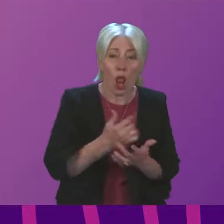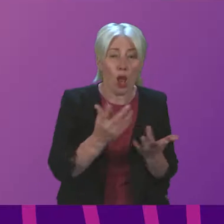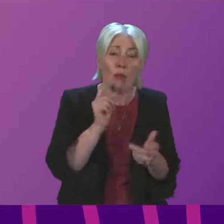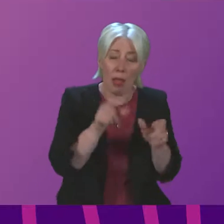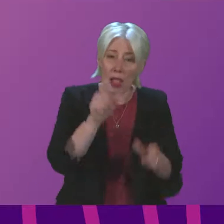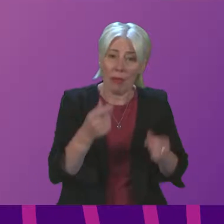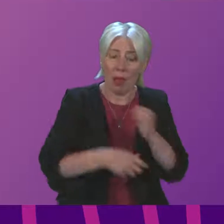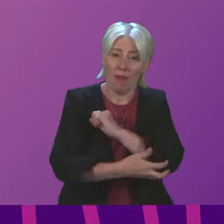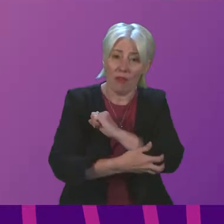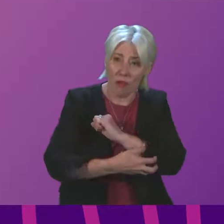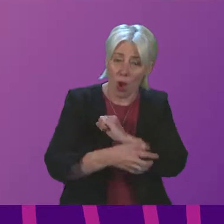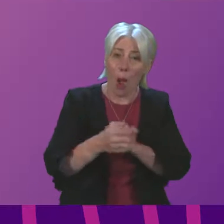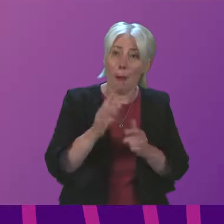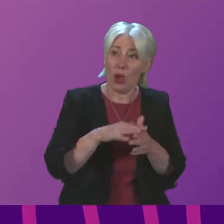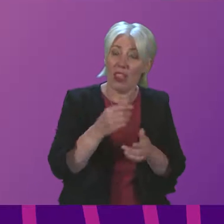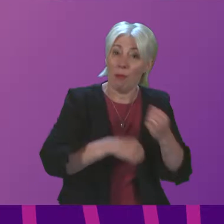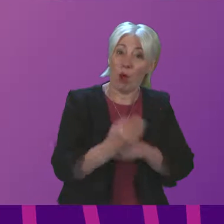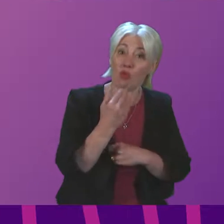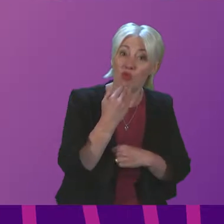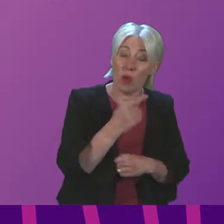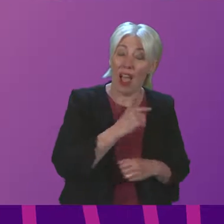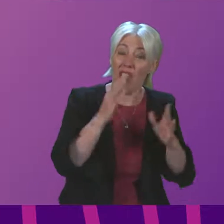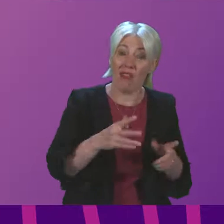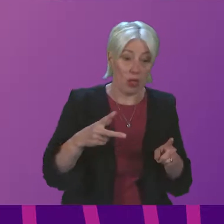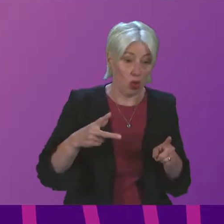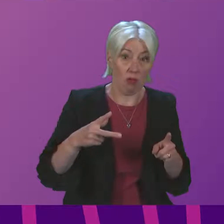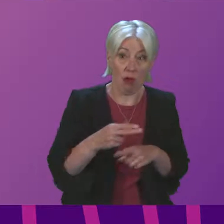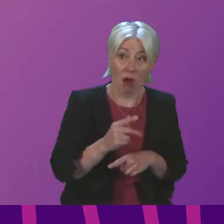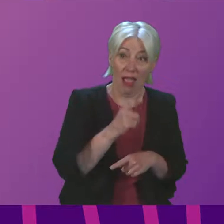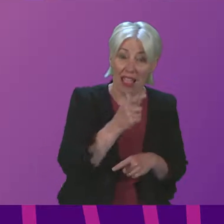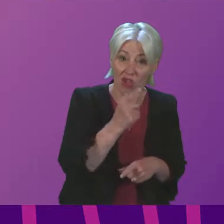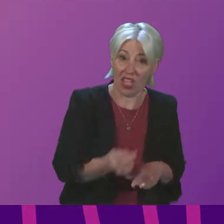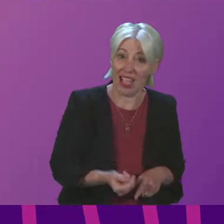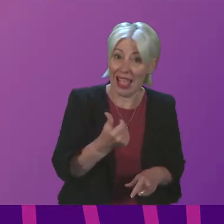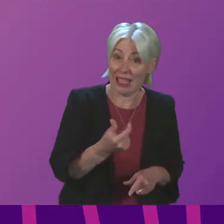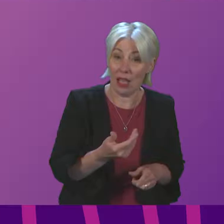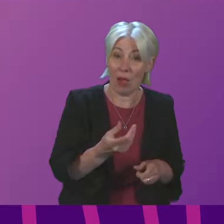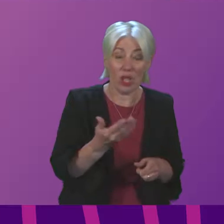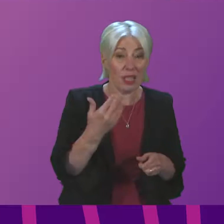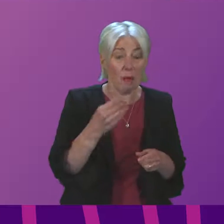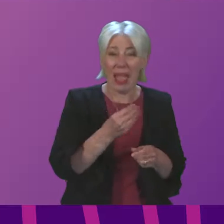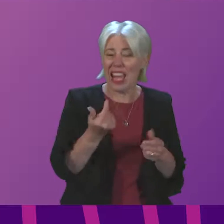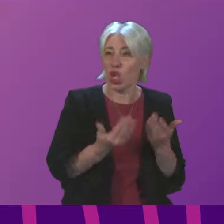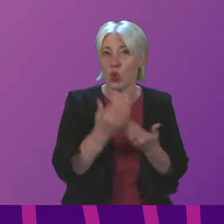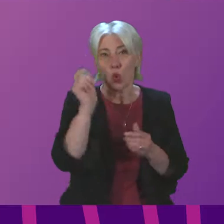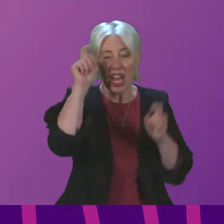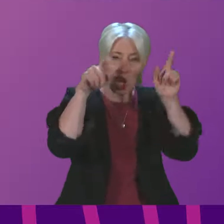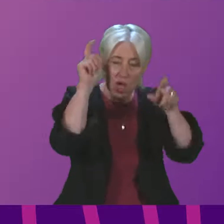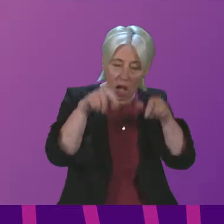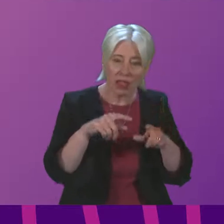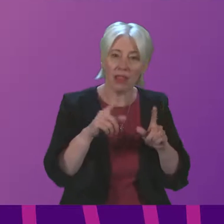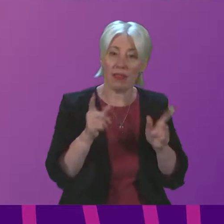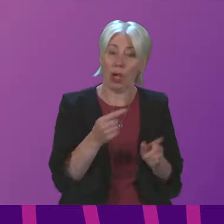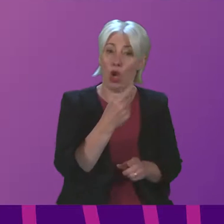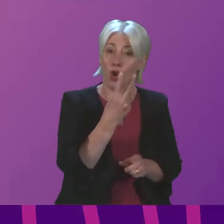involuntarily become the greenest because they are forced to cut their energy, as you previously heard. Many excluded from net zero initiatives. Two thirds of